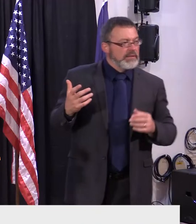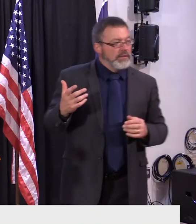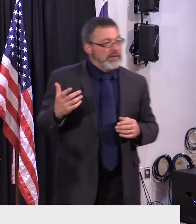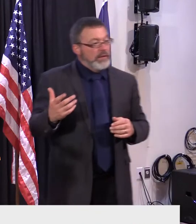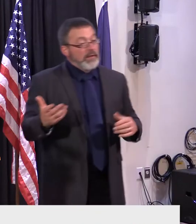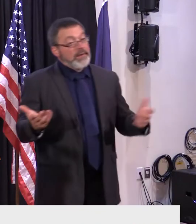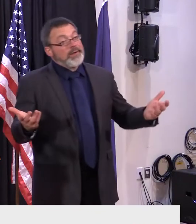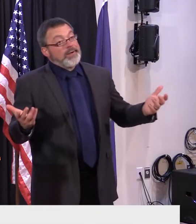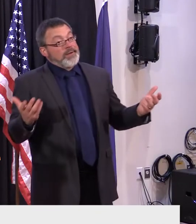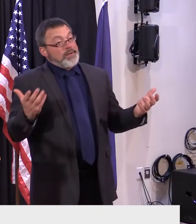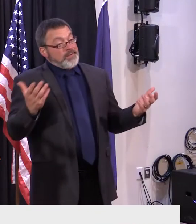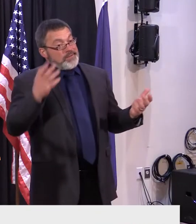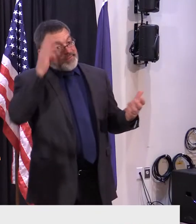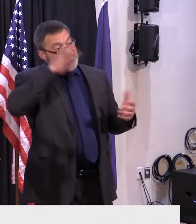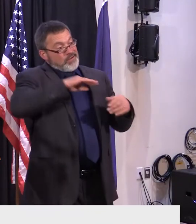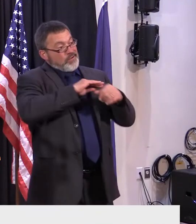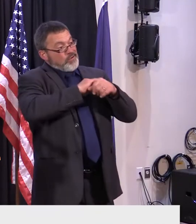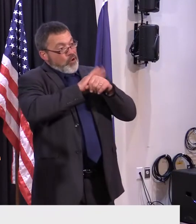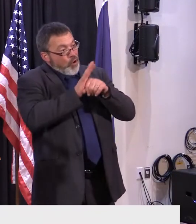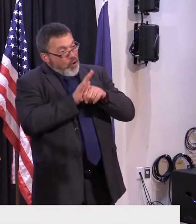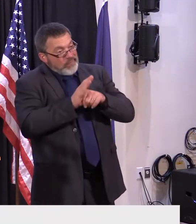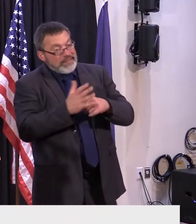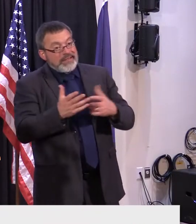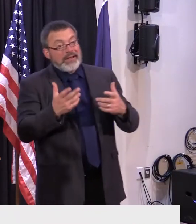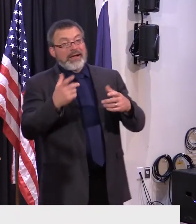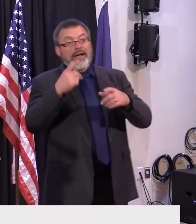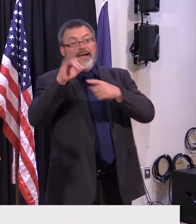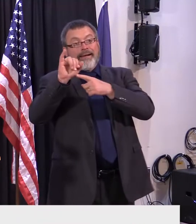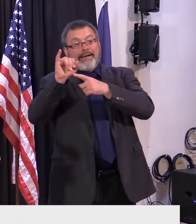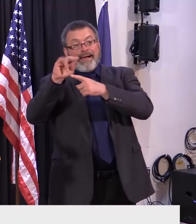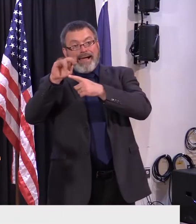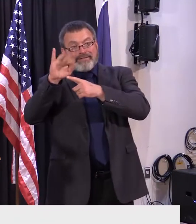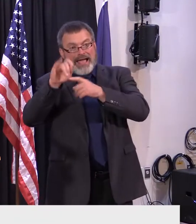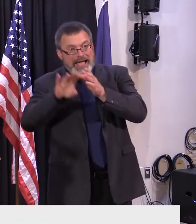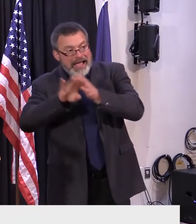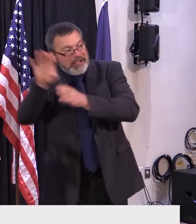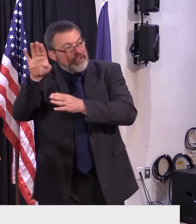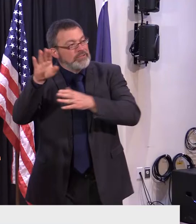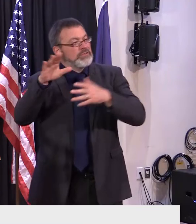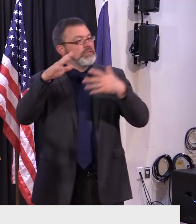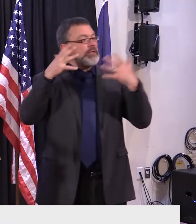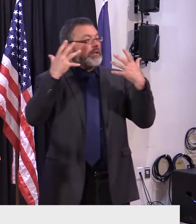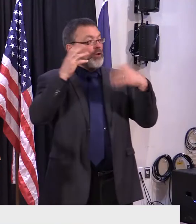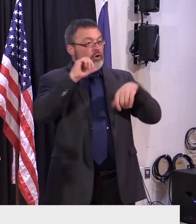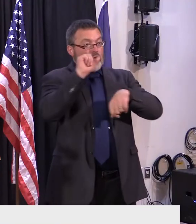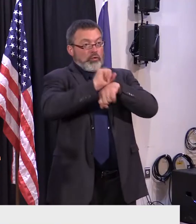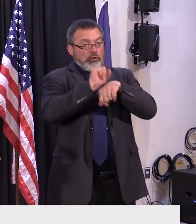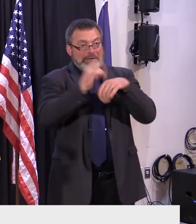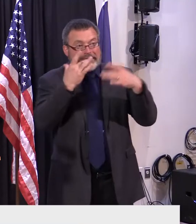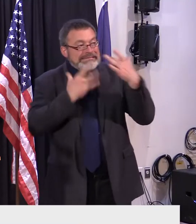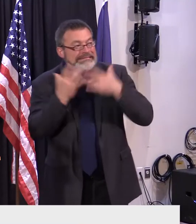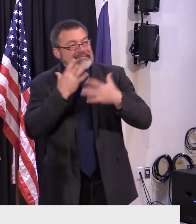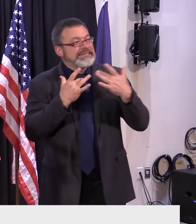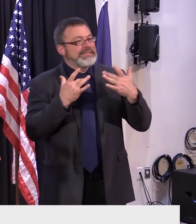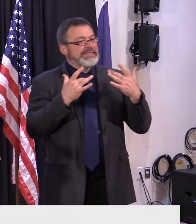and the increase in workforce costs, I understand